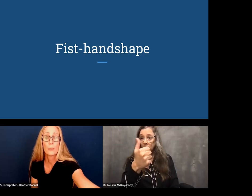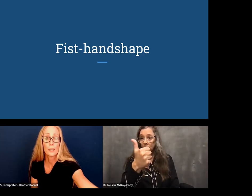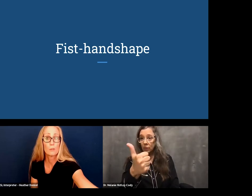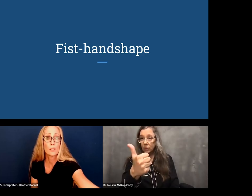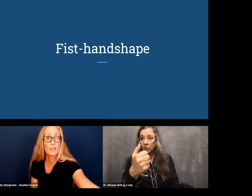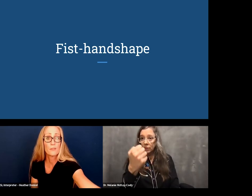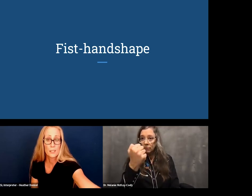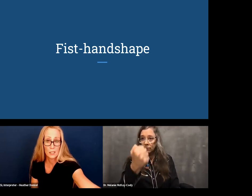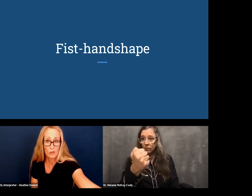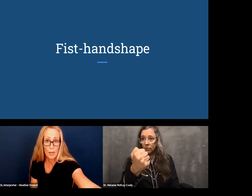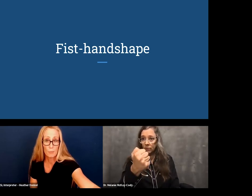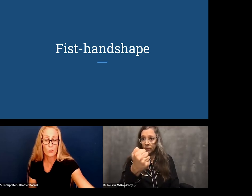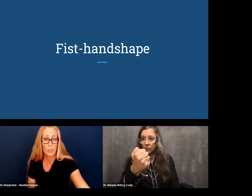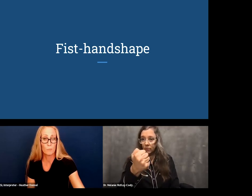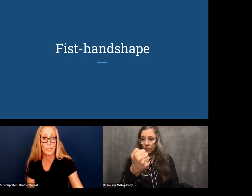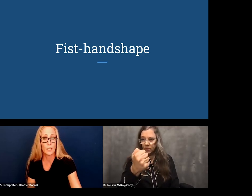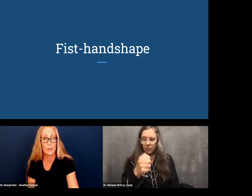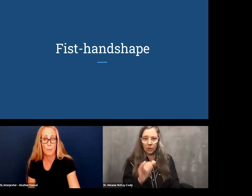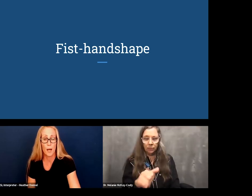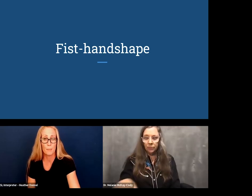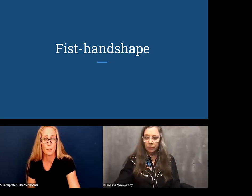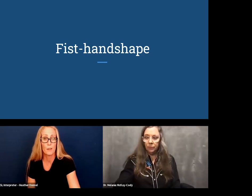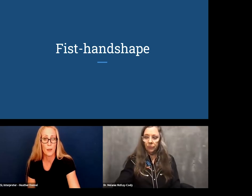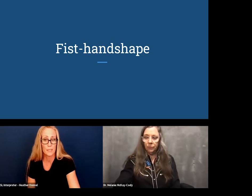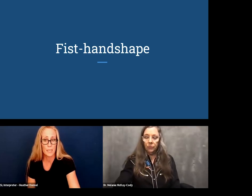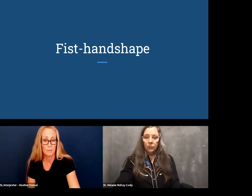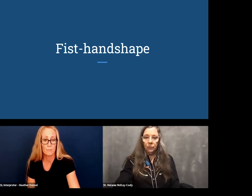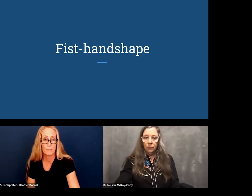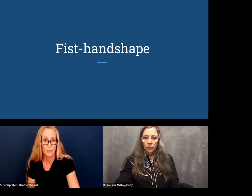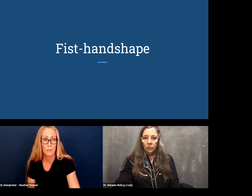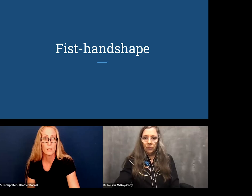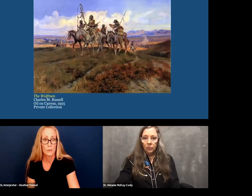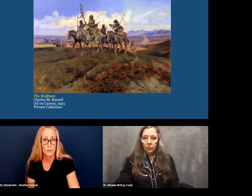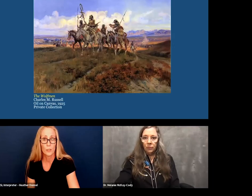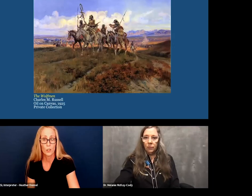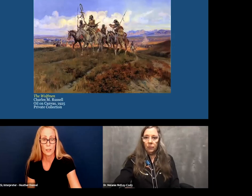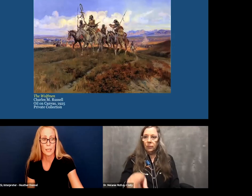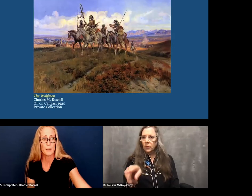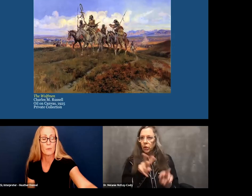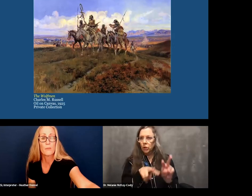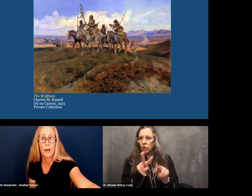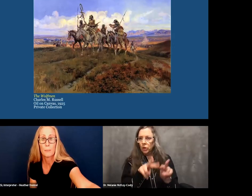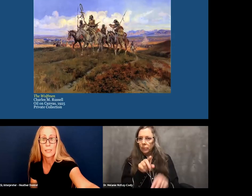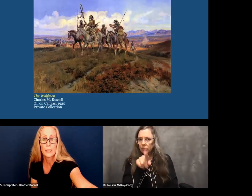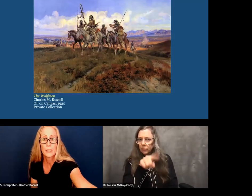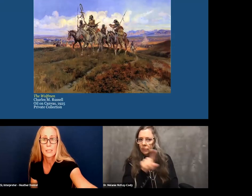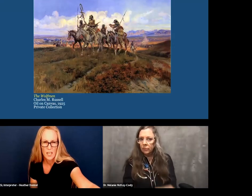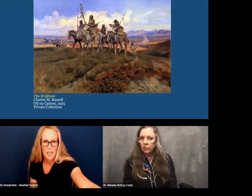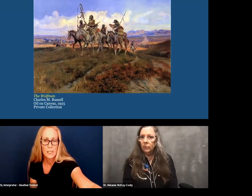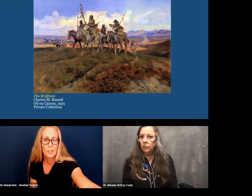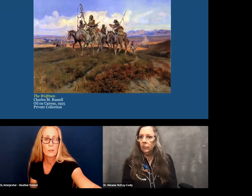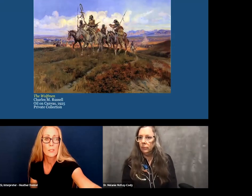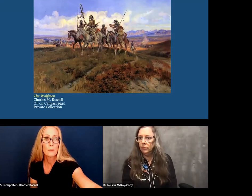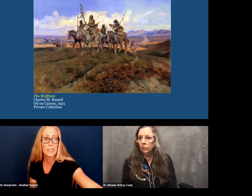So now we're going to move on to the fist hand shape, which can be thumb up, thumb down. So we're going to look at examples of that in paintings.